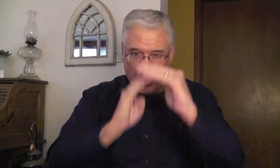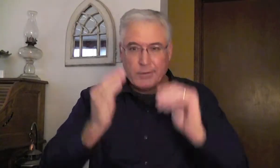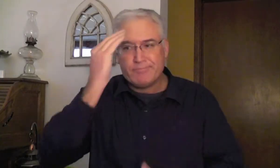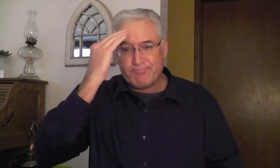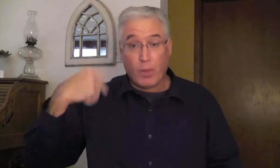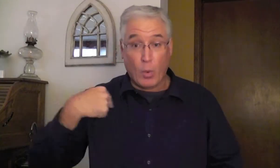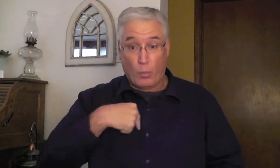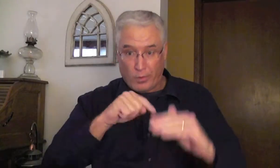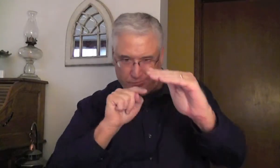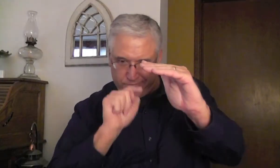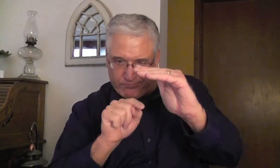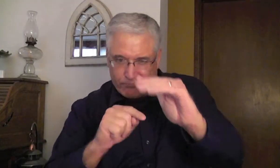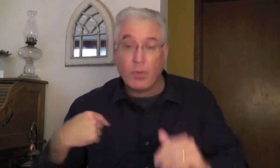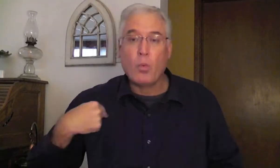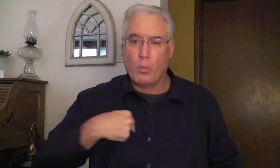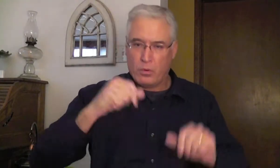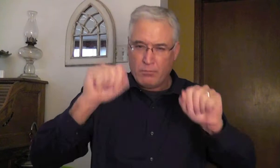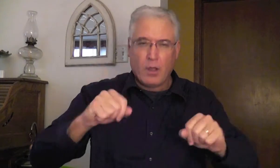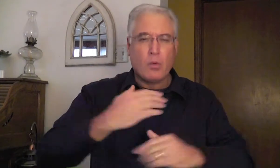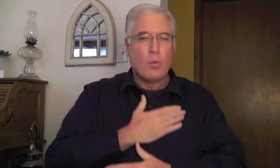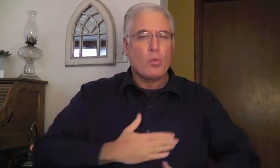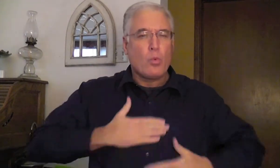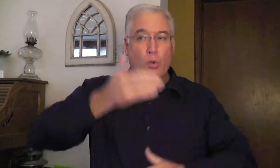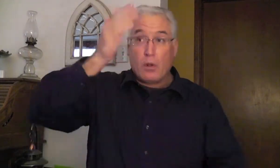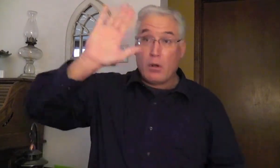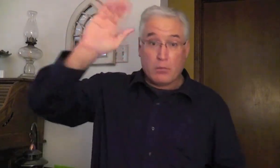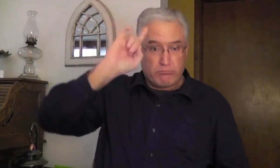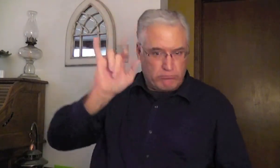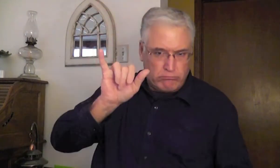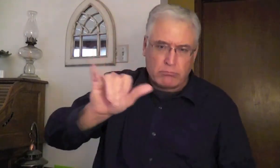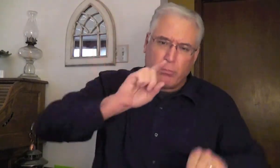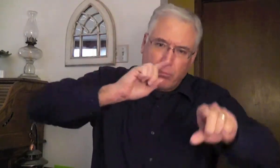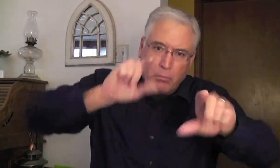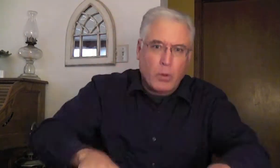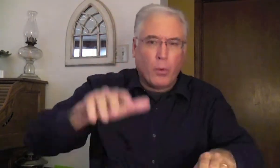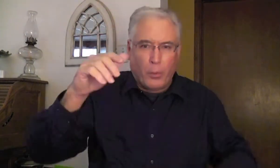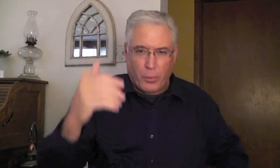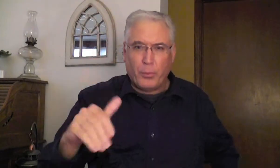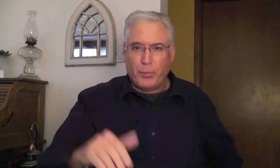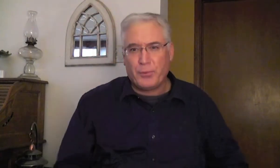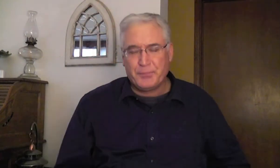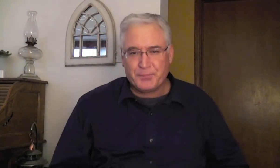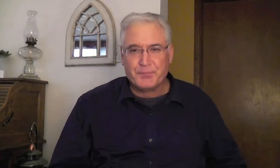If we truly humble ourselves, then we will enjoy God's eternal blessings.